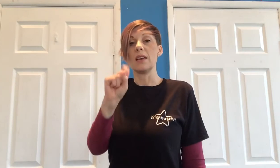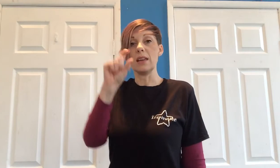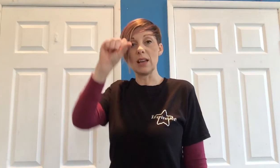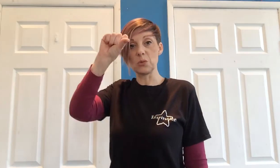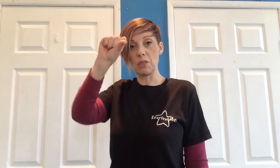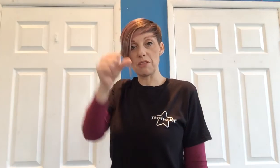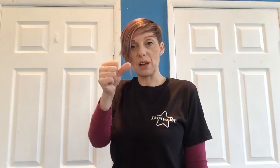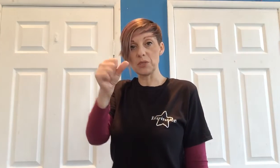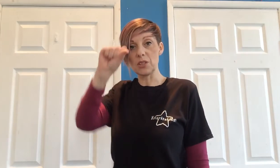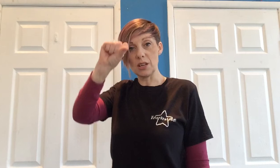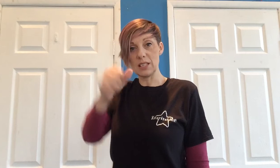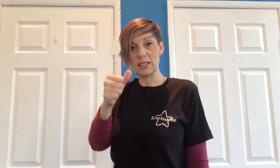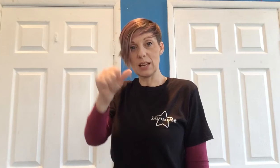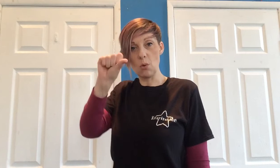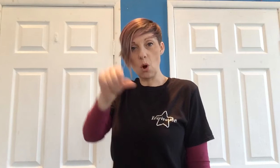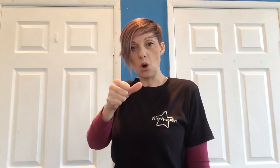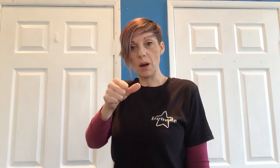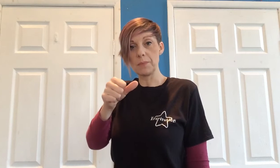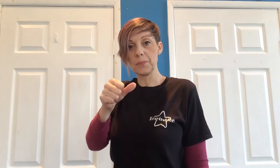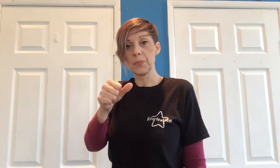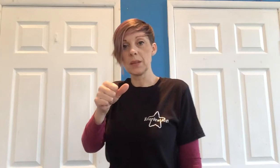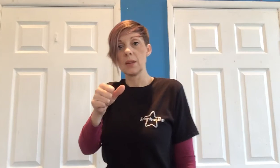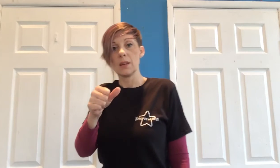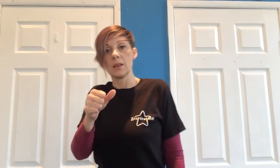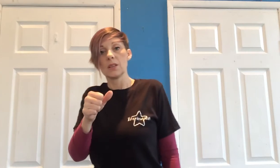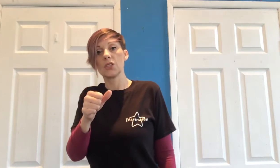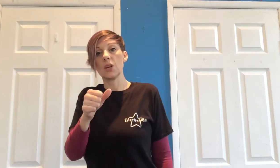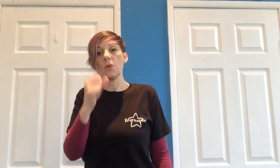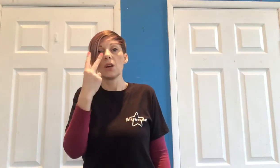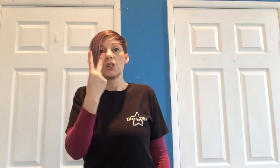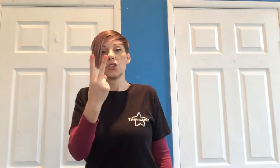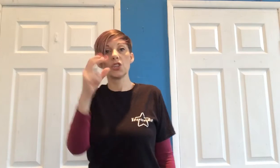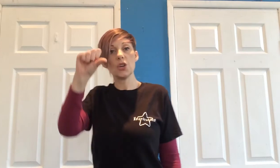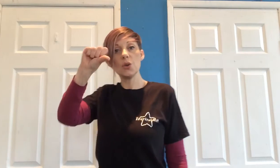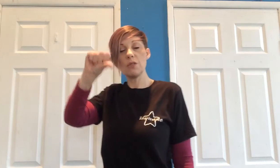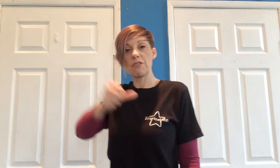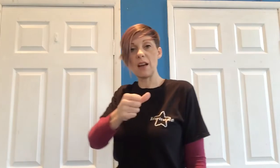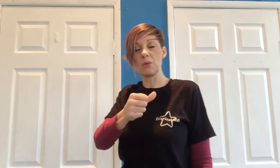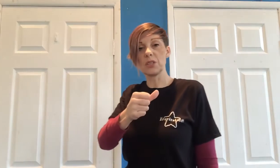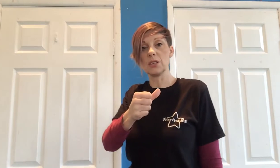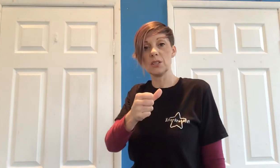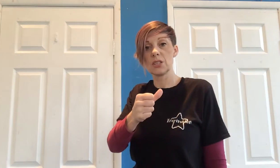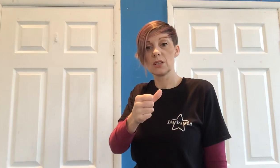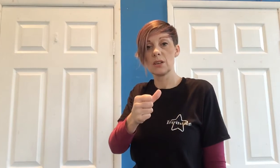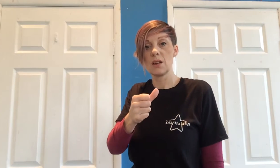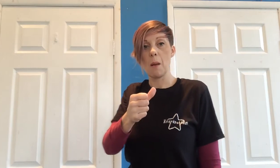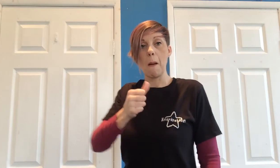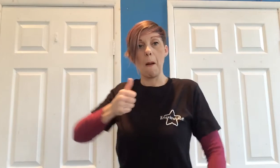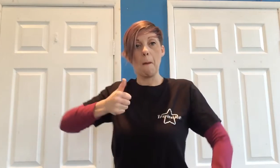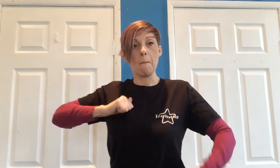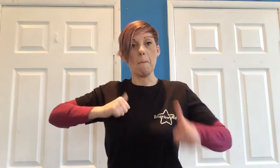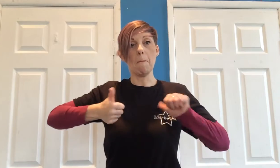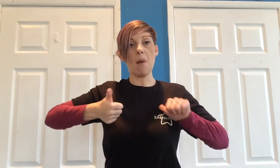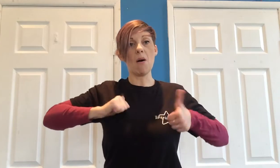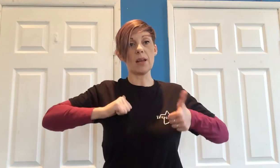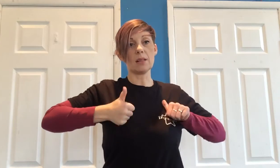That's what the thousand sign is. It's the little comma. So 2,000 miles.